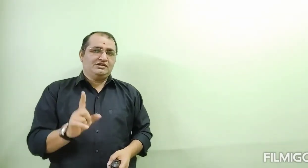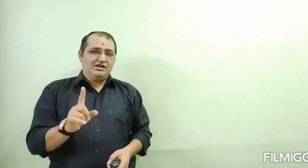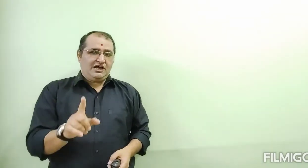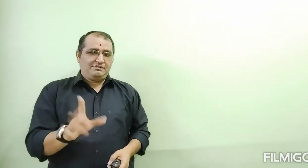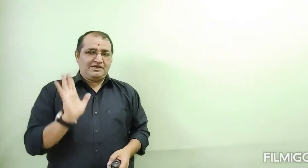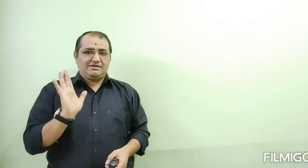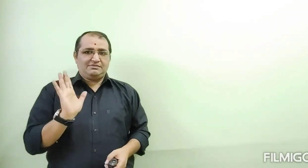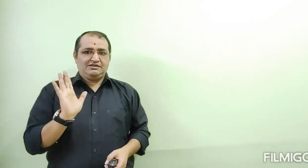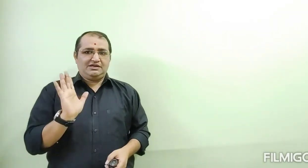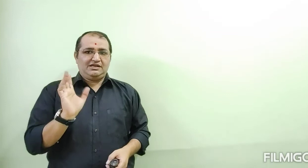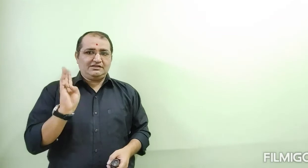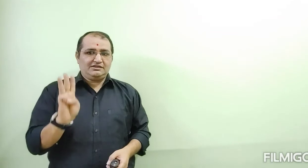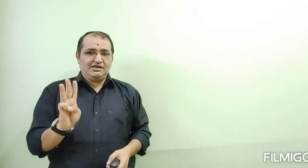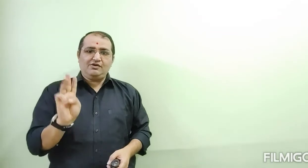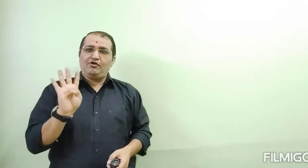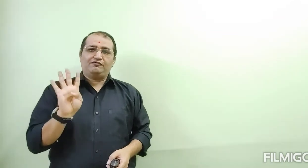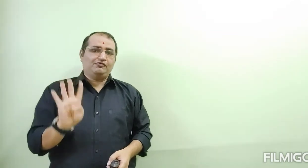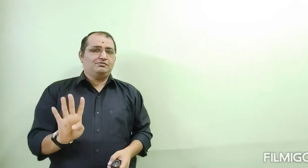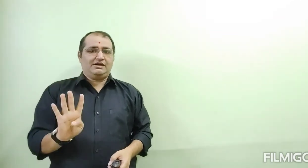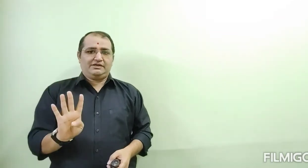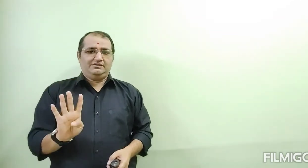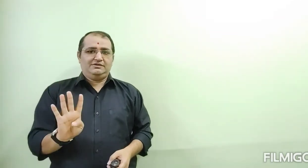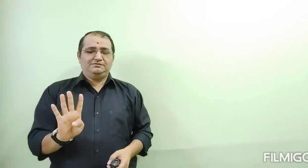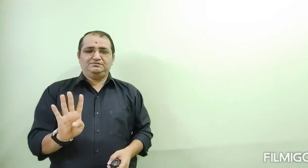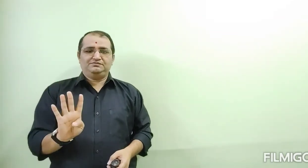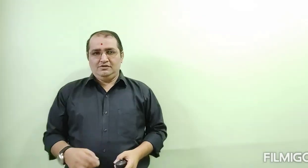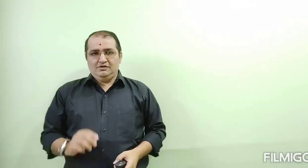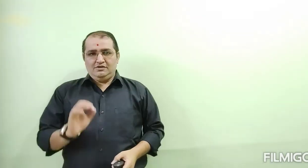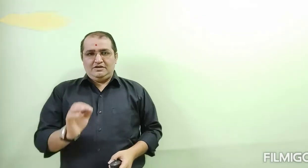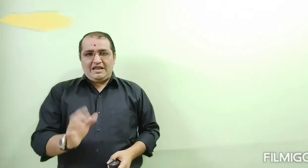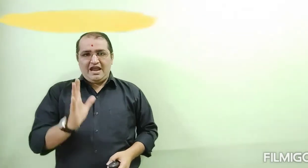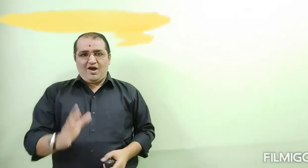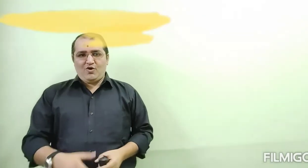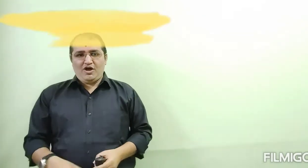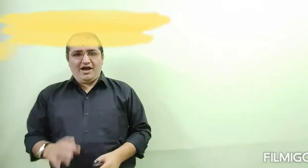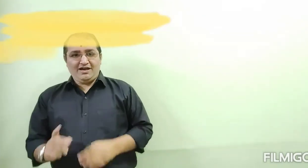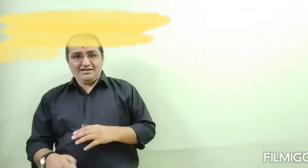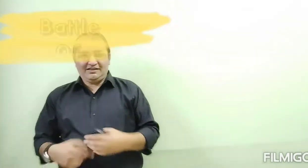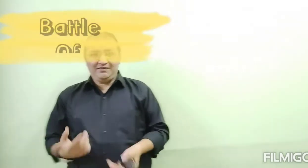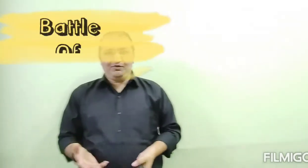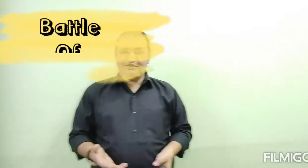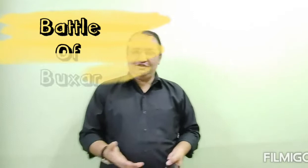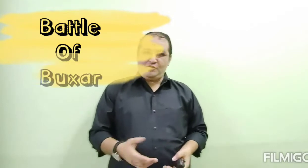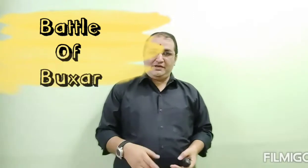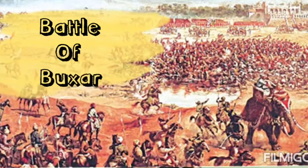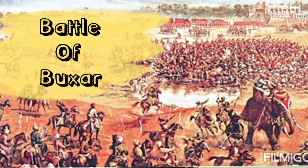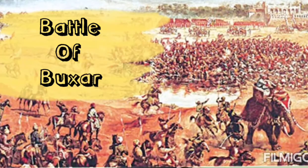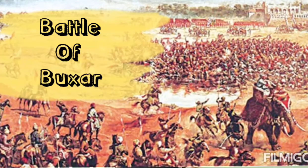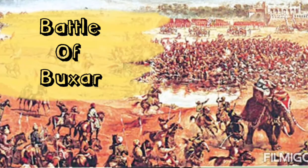In your exam, three or four marks. Now, another important topic. That is a battle